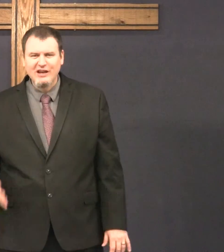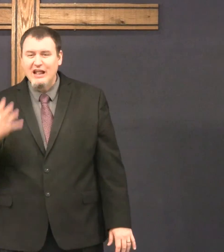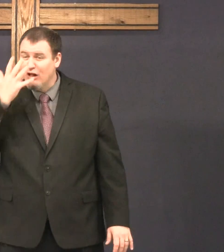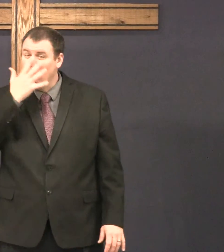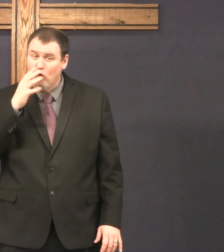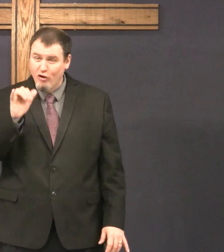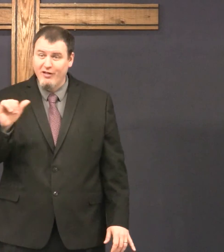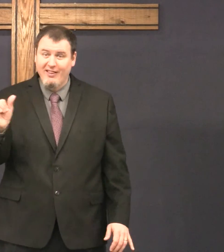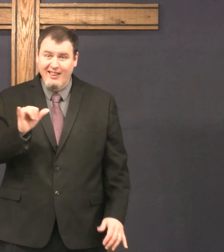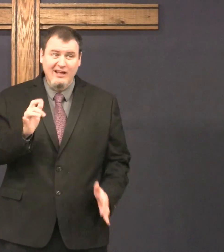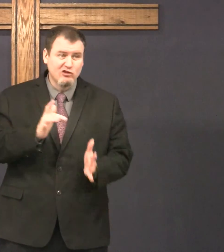So just imagine,